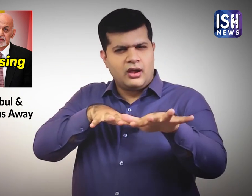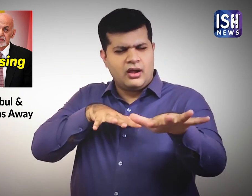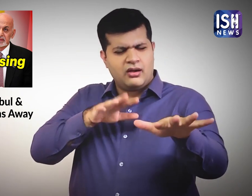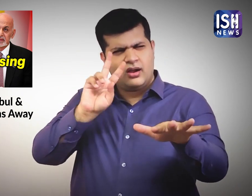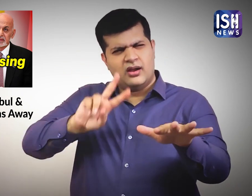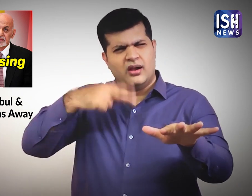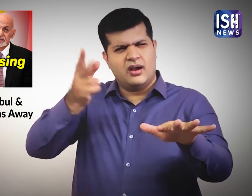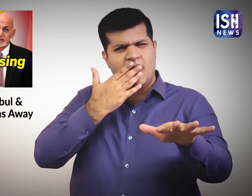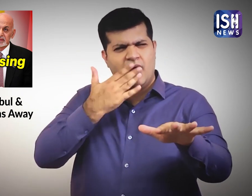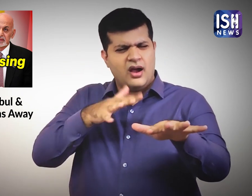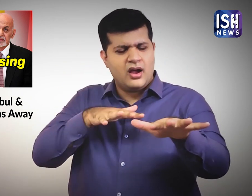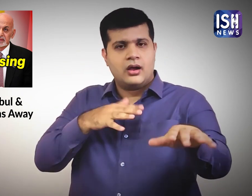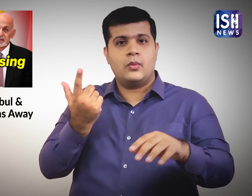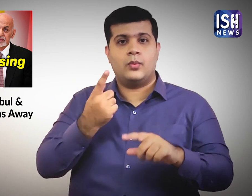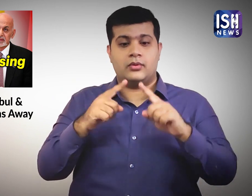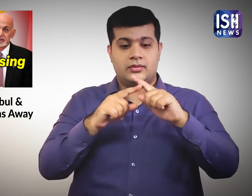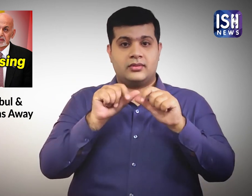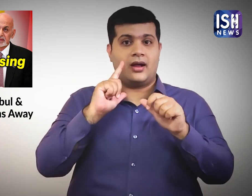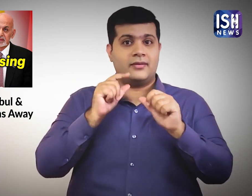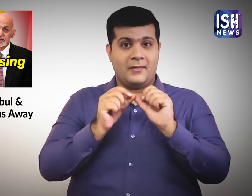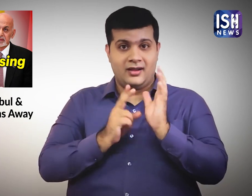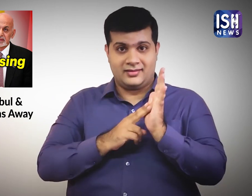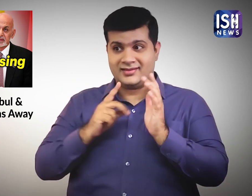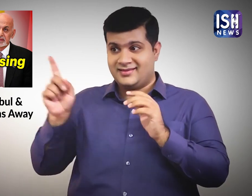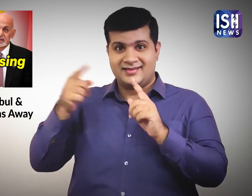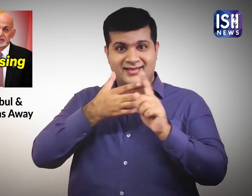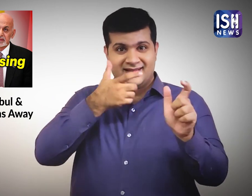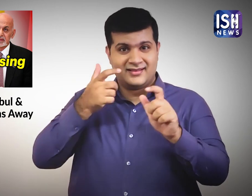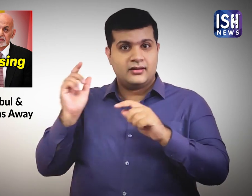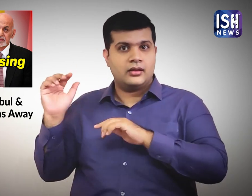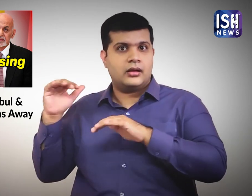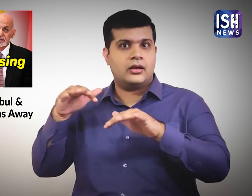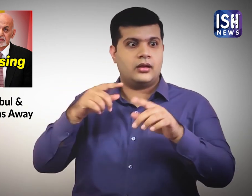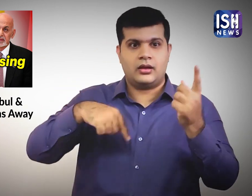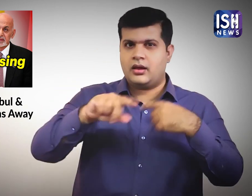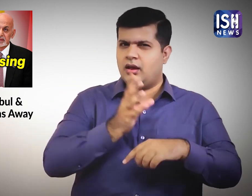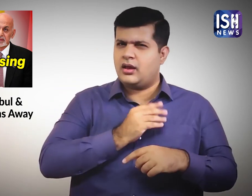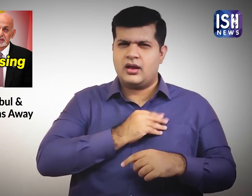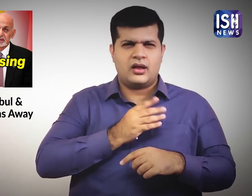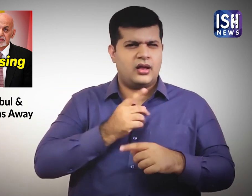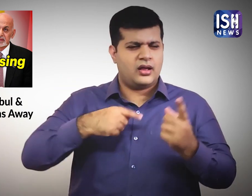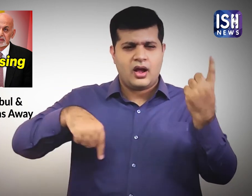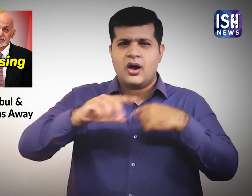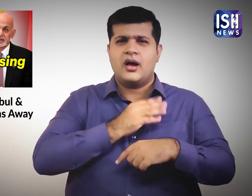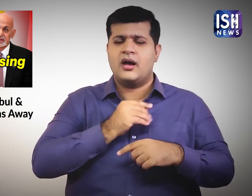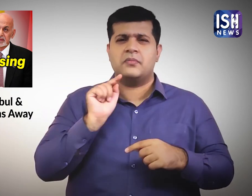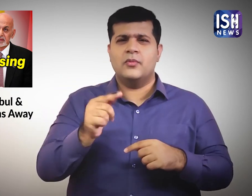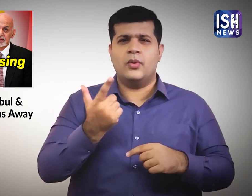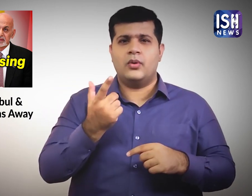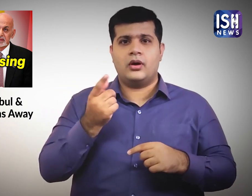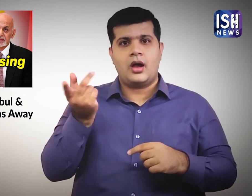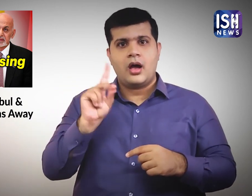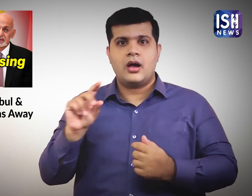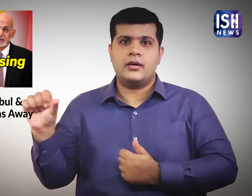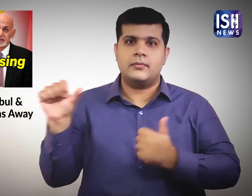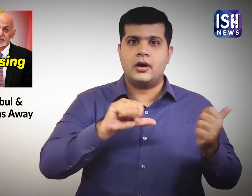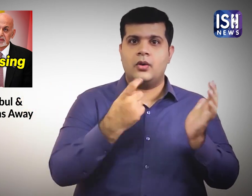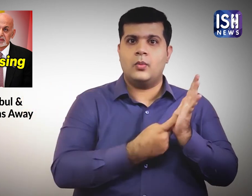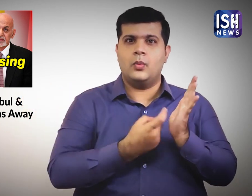When the word of the Taliban's rivals spread, people panicked and there were massive traffic jams. People feared the imposition